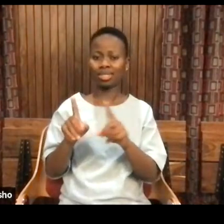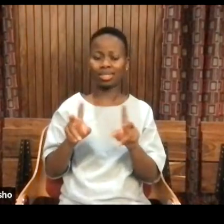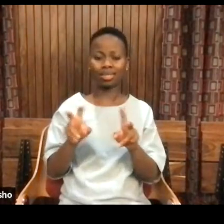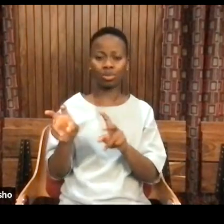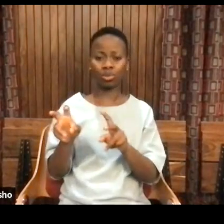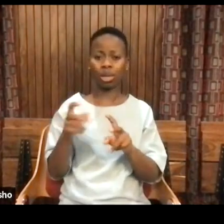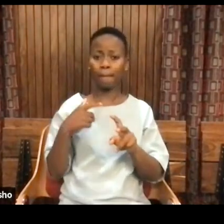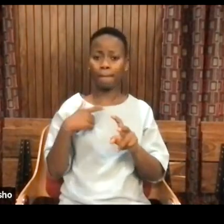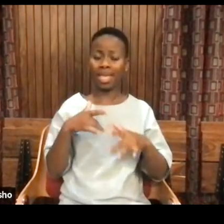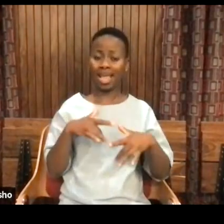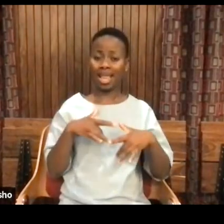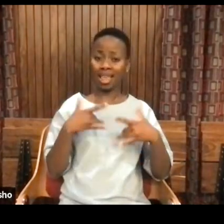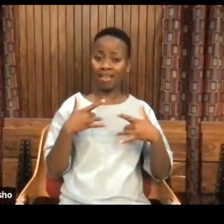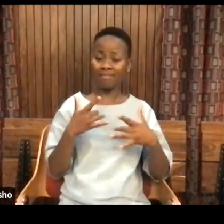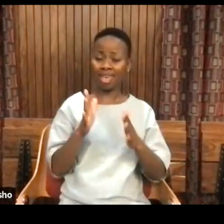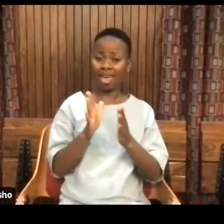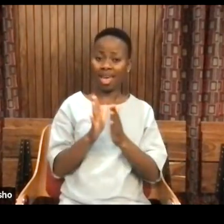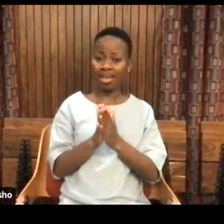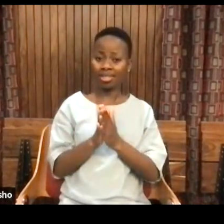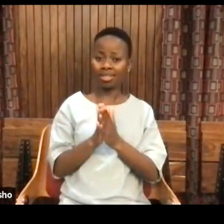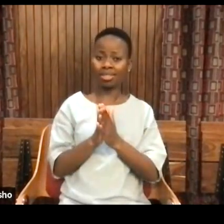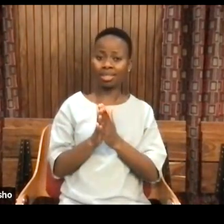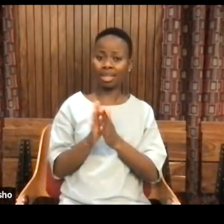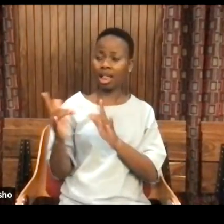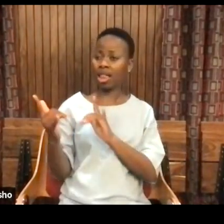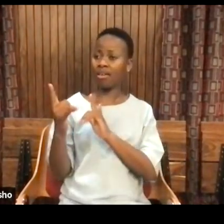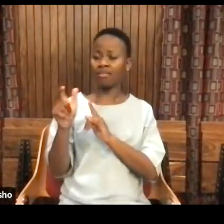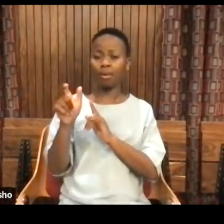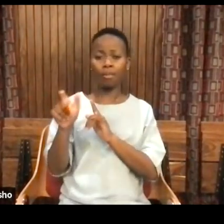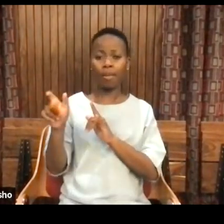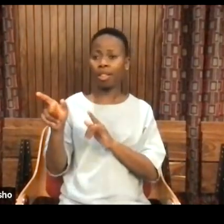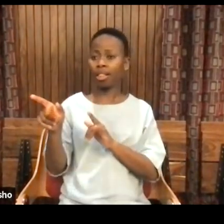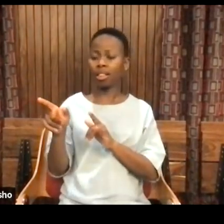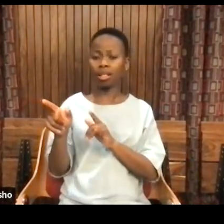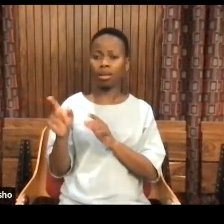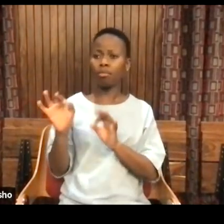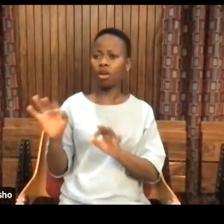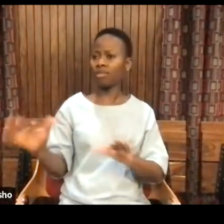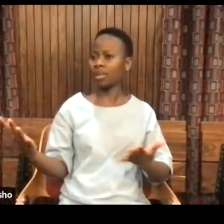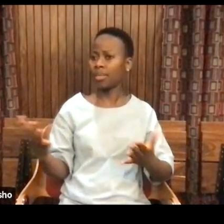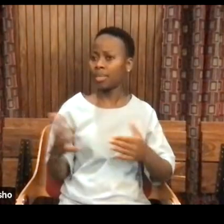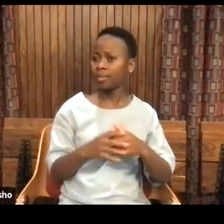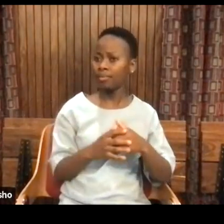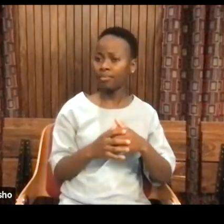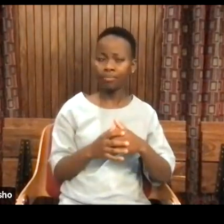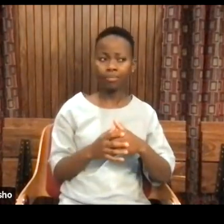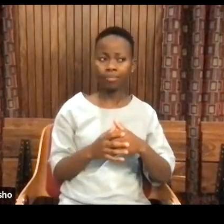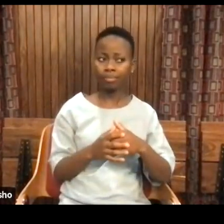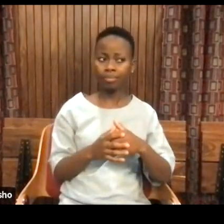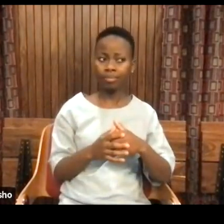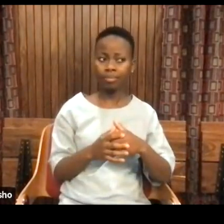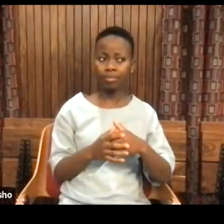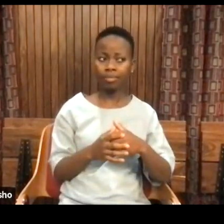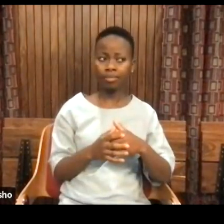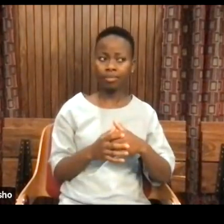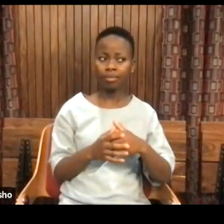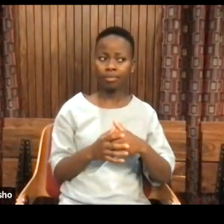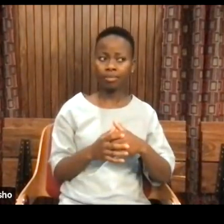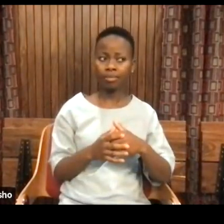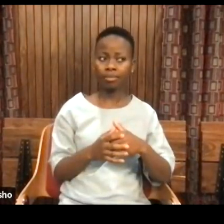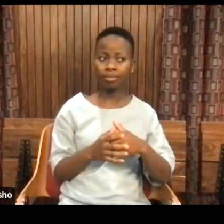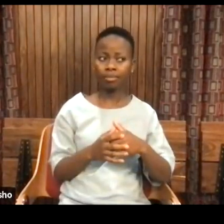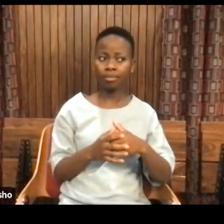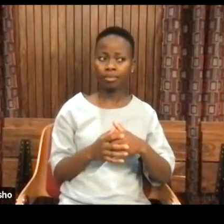and love highly imperfect people. And in the process, what I